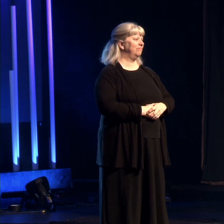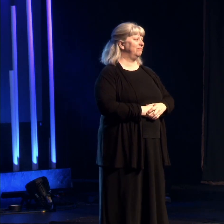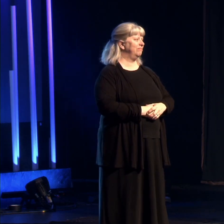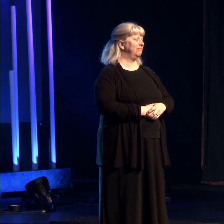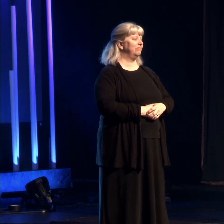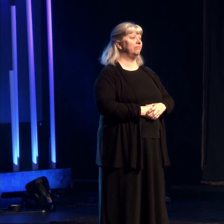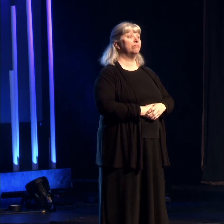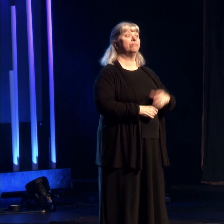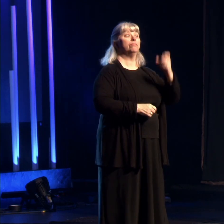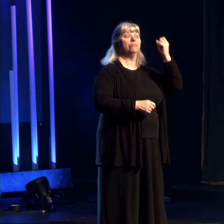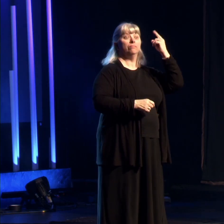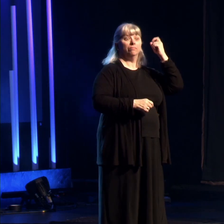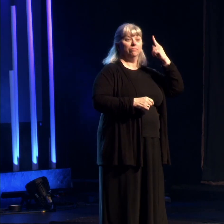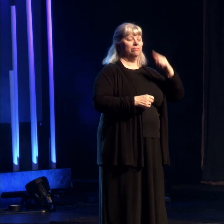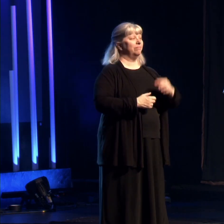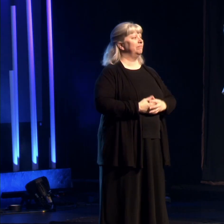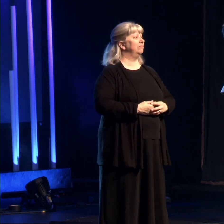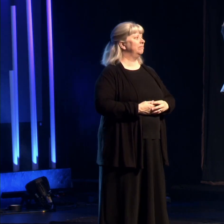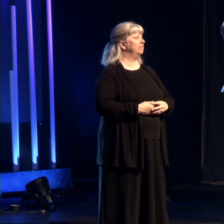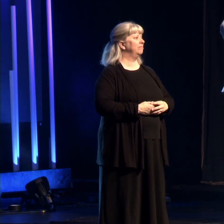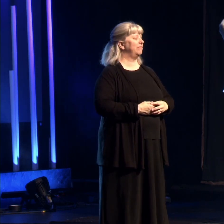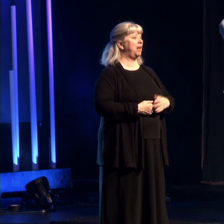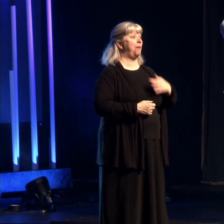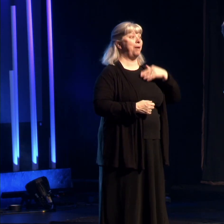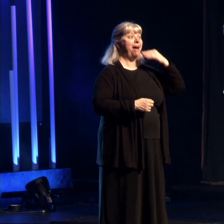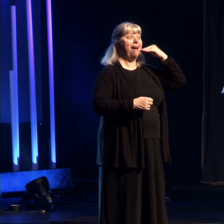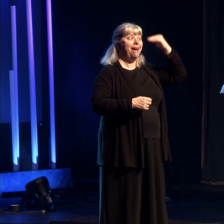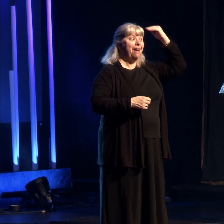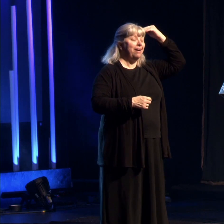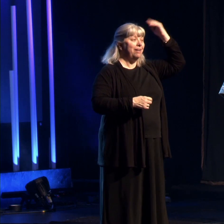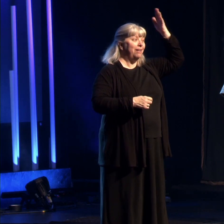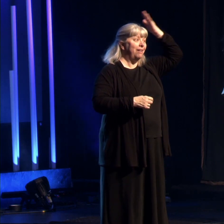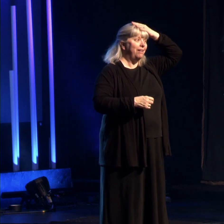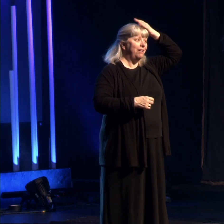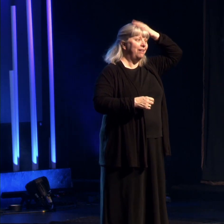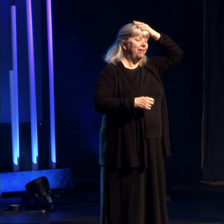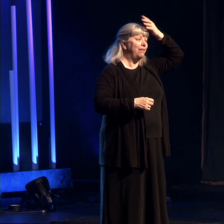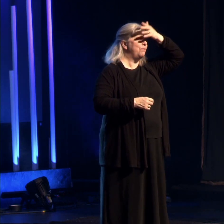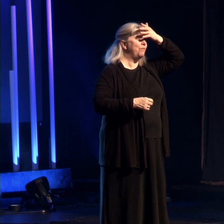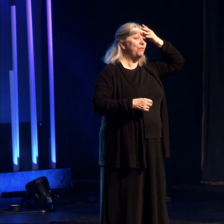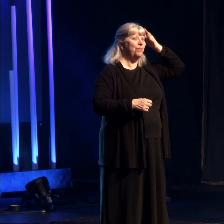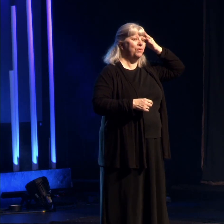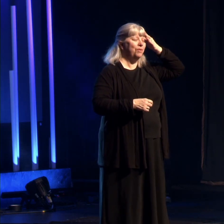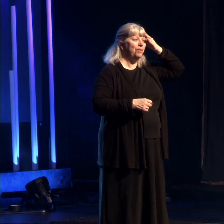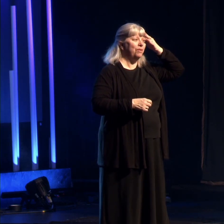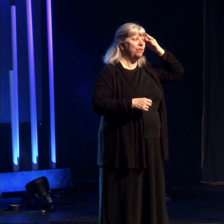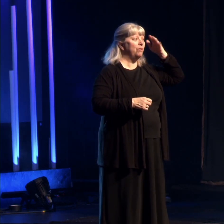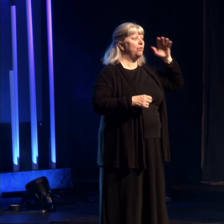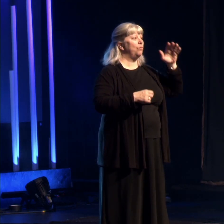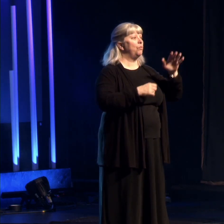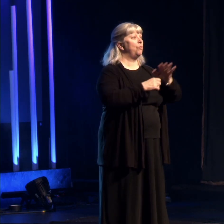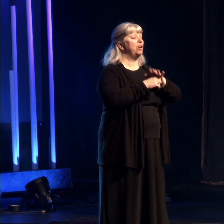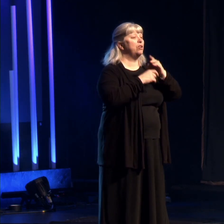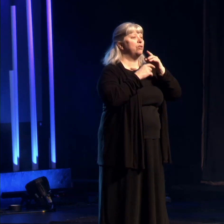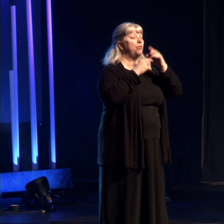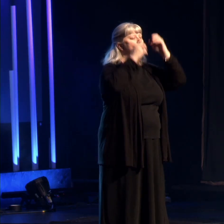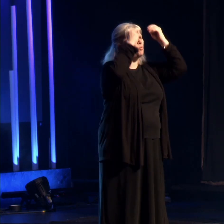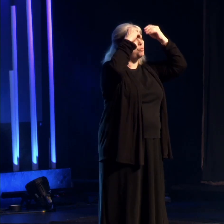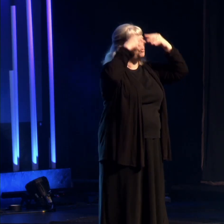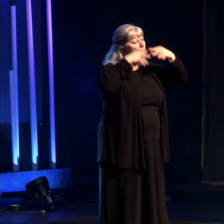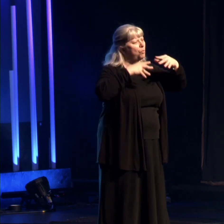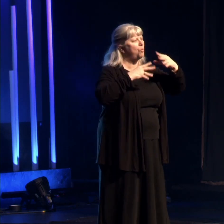But get this, the top of my head and my forehead was completely drenched.